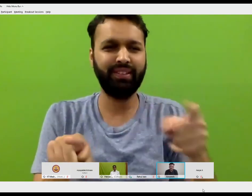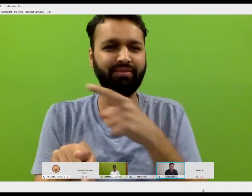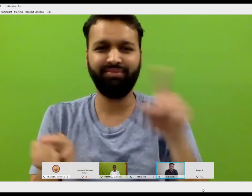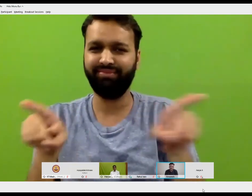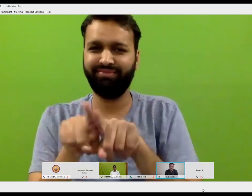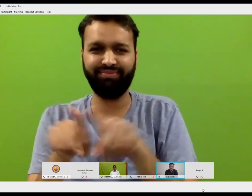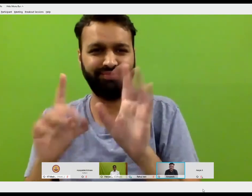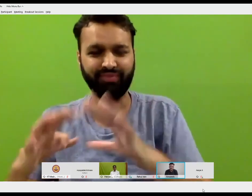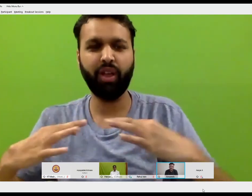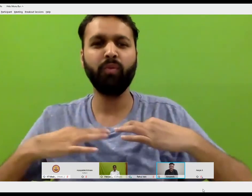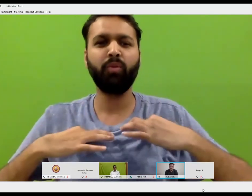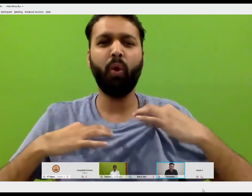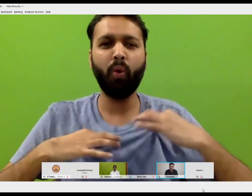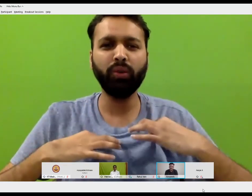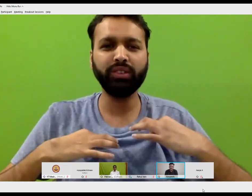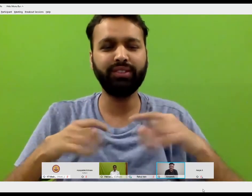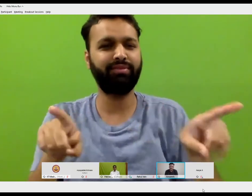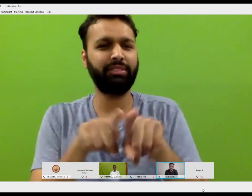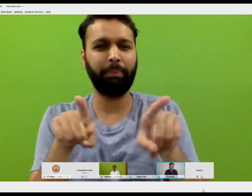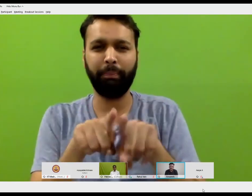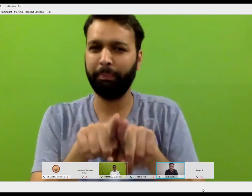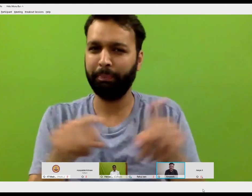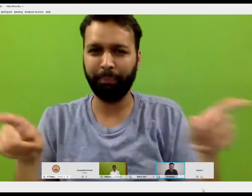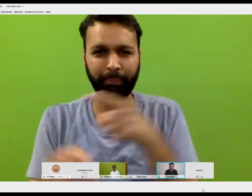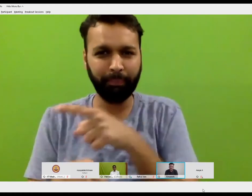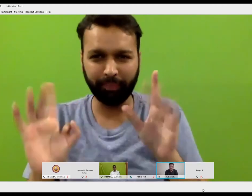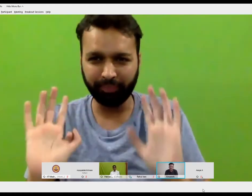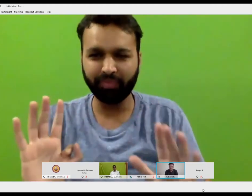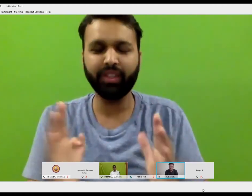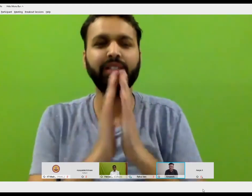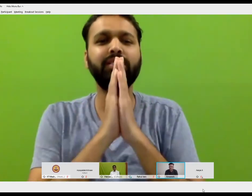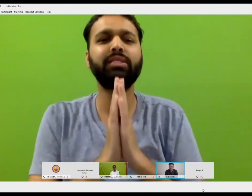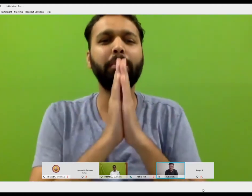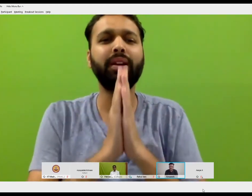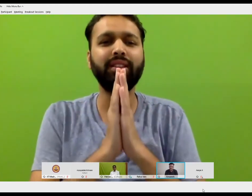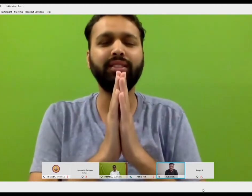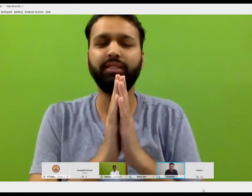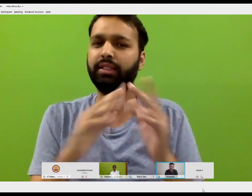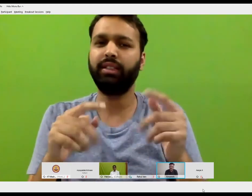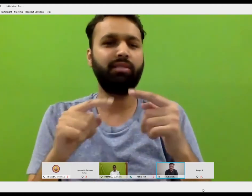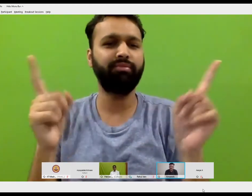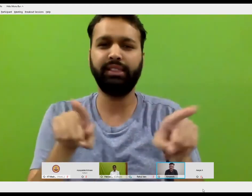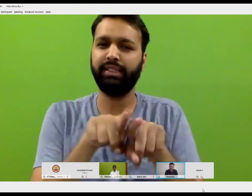example, for example, culture with regard to food and clothes are similar. Yes, religion,